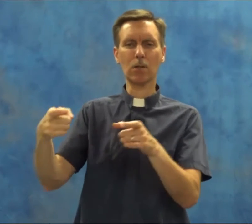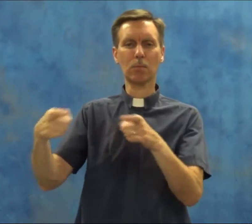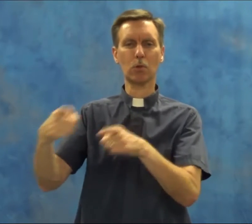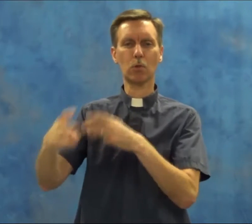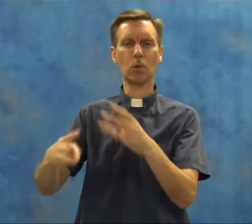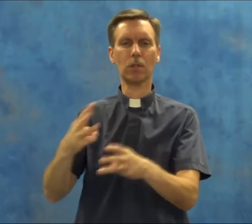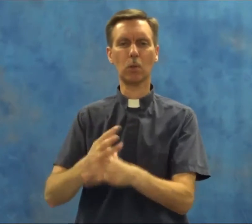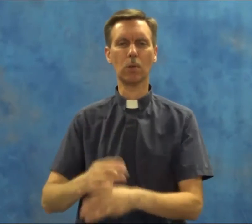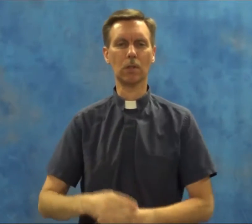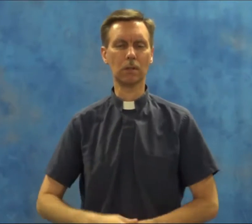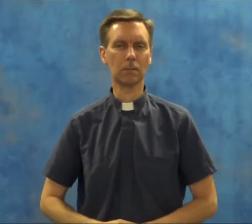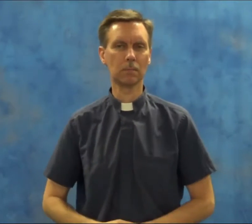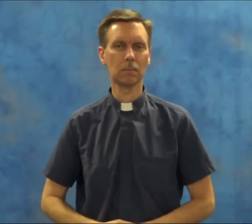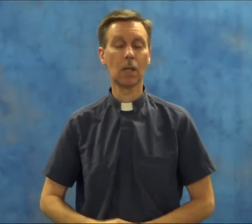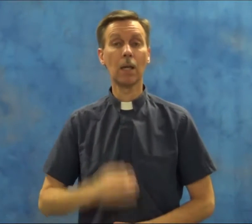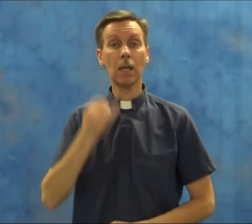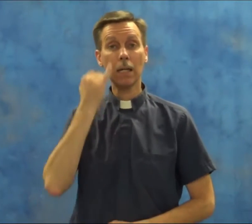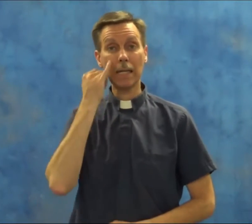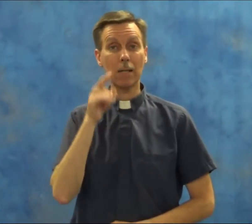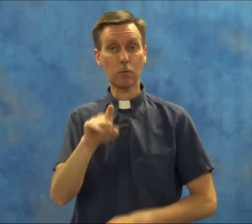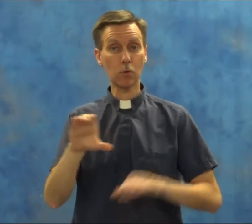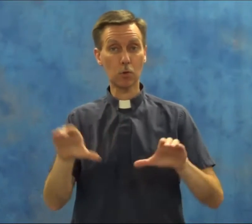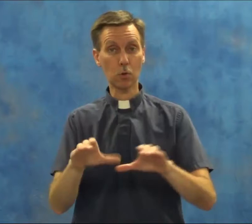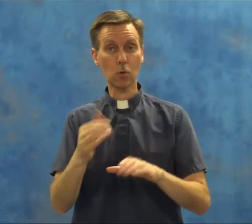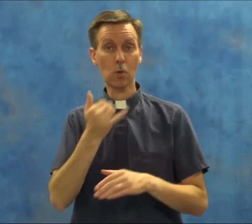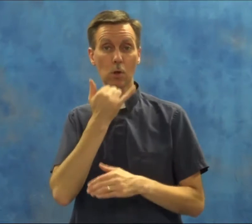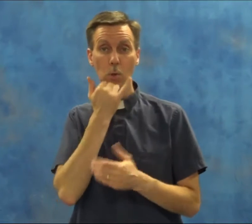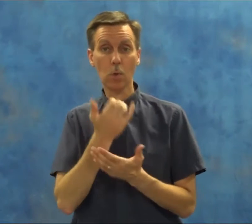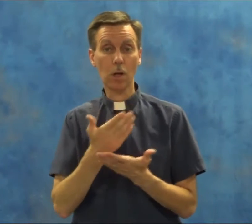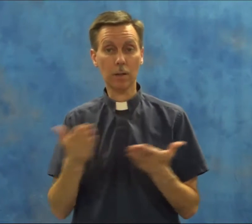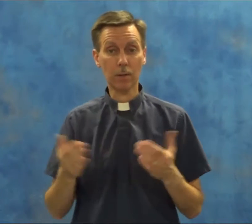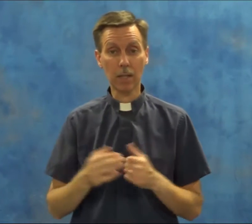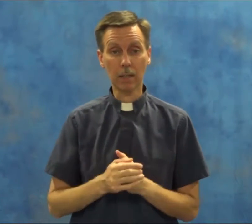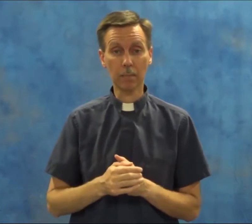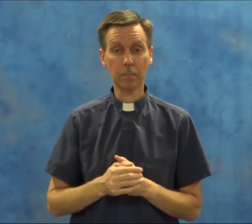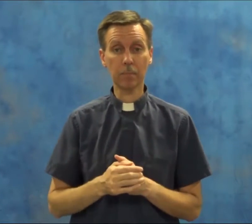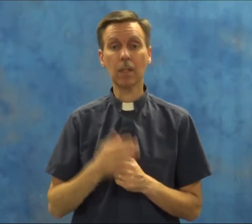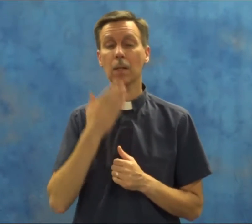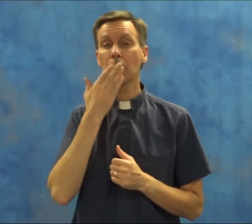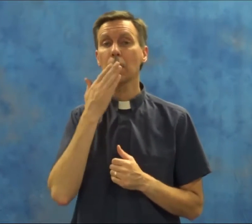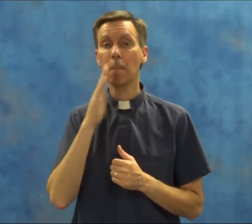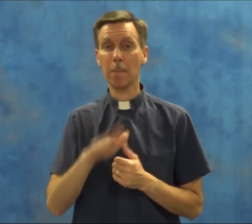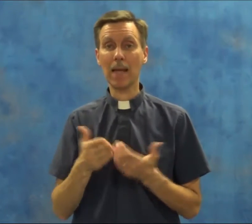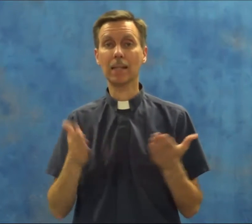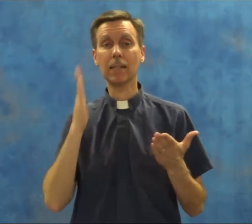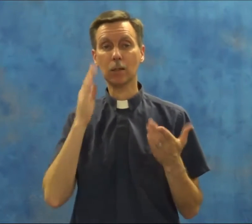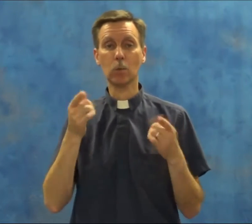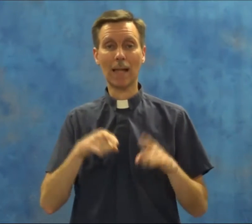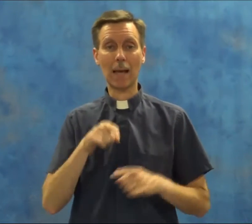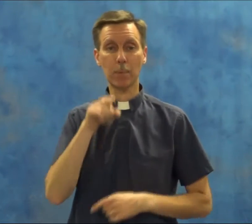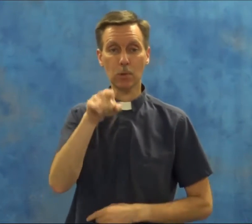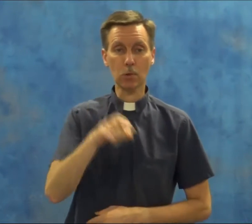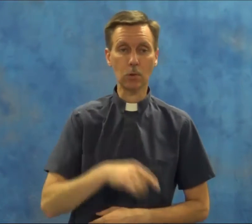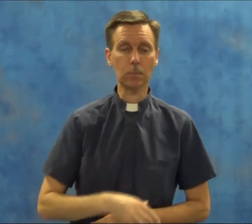controlling the world. If you do the wrong thing, bad things will happen to you.